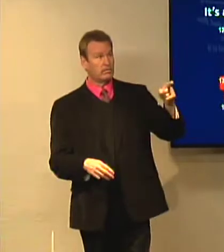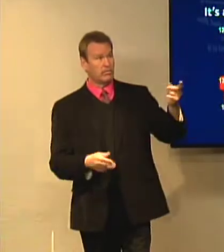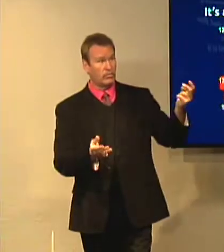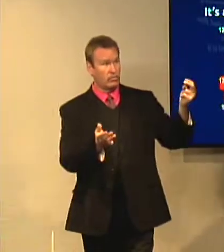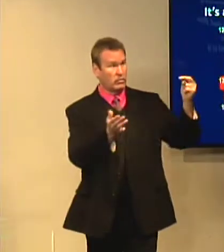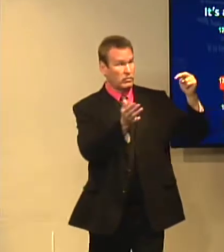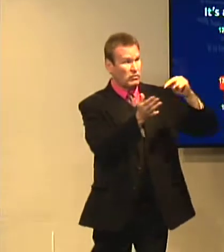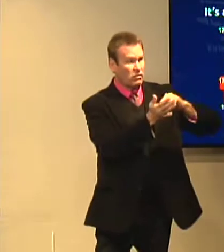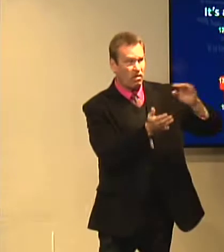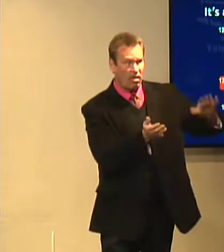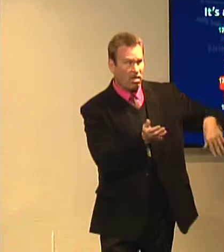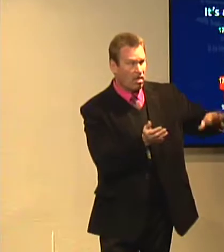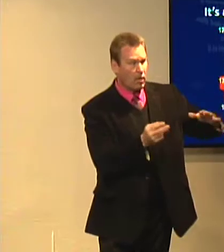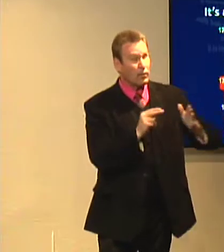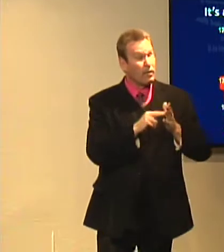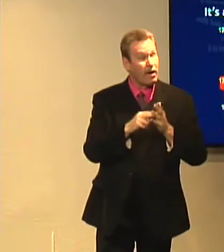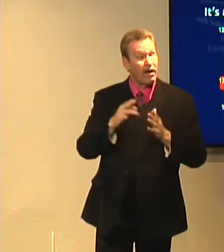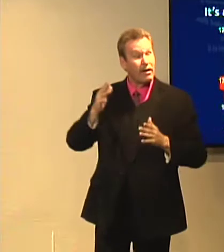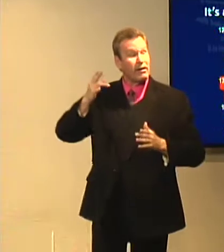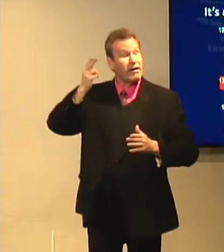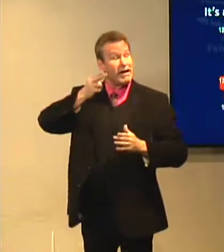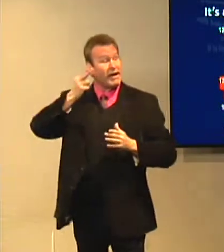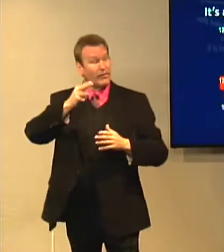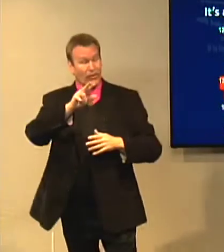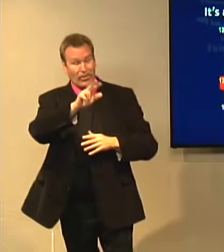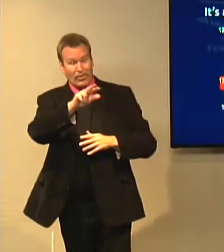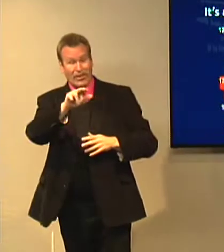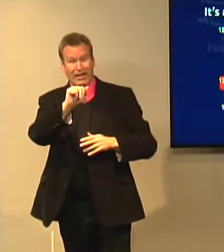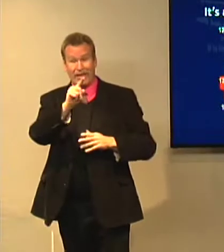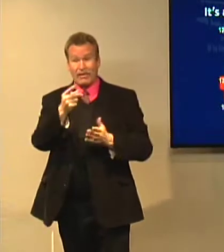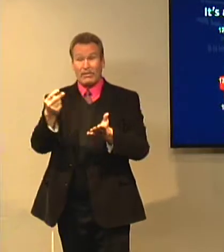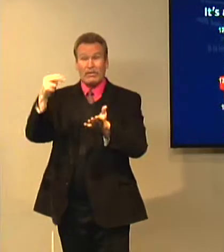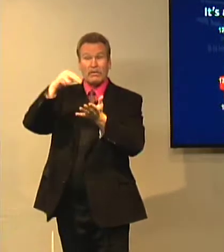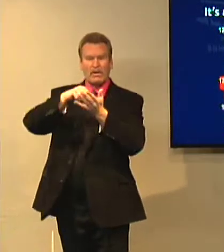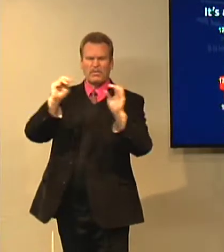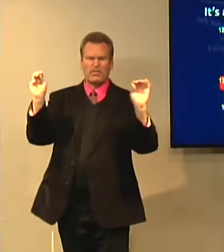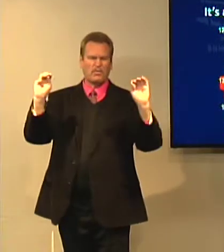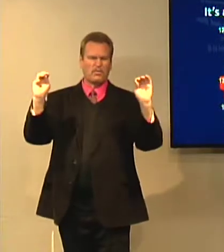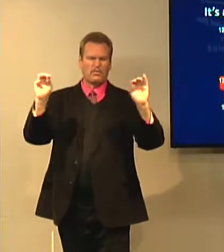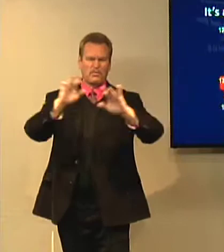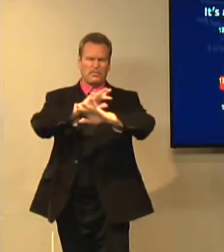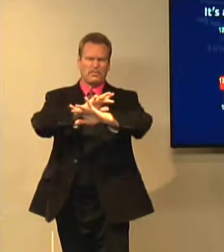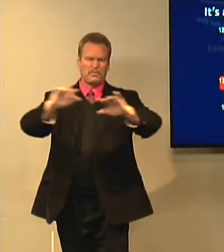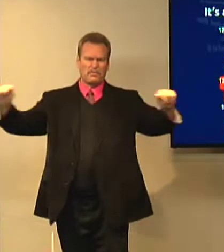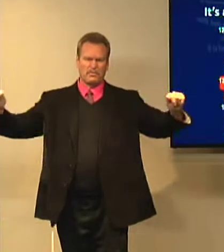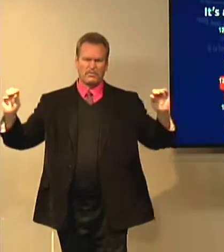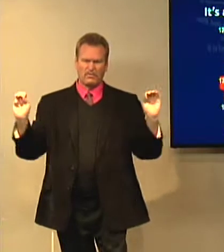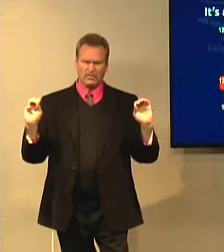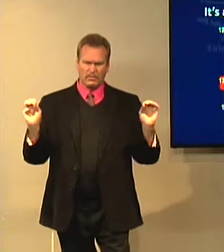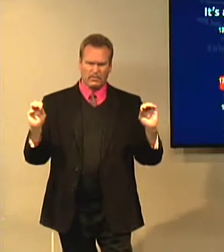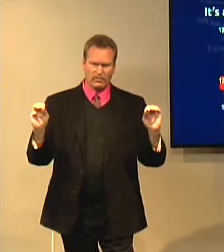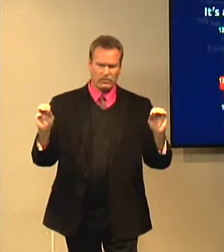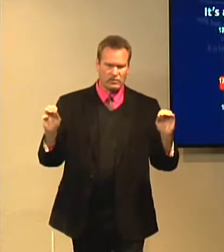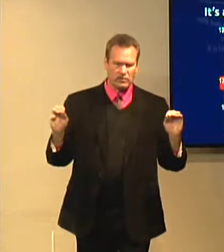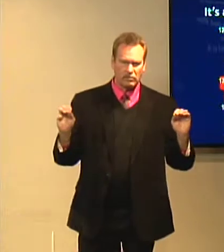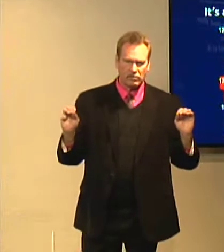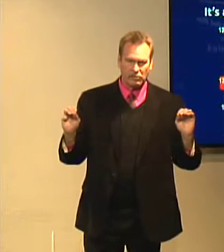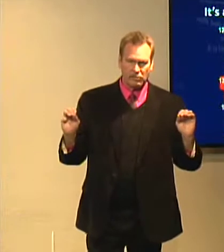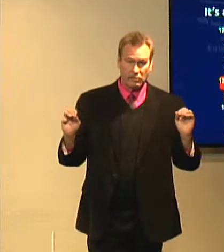suppose if you believe in these false teachers, if they say Jesus Christ did not rise from the dead in 33